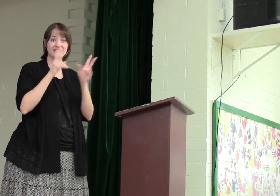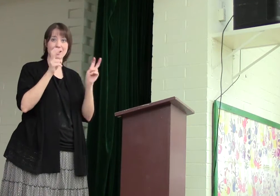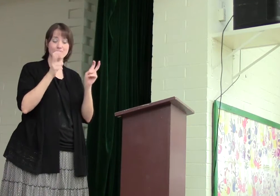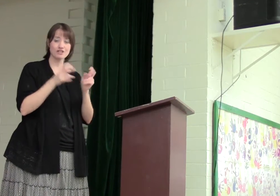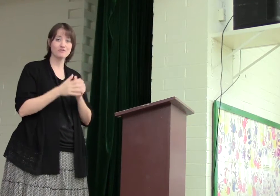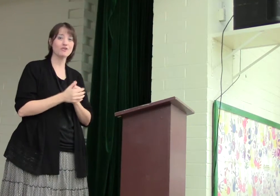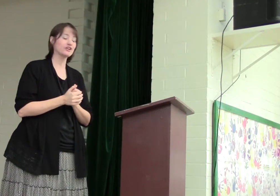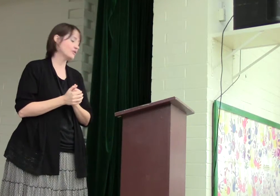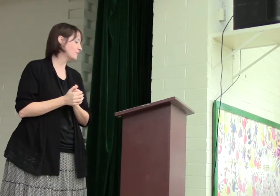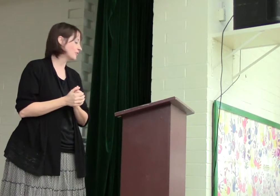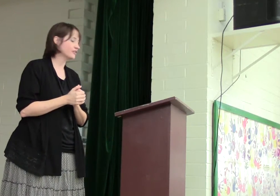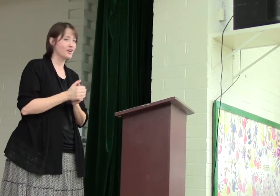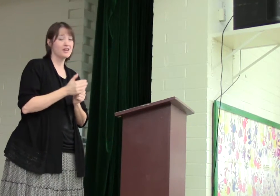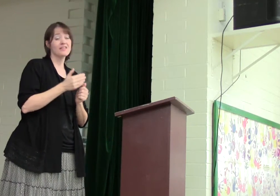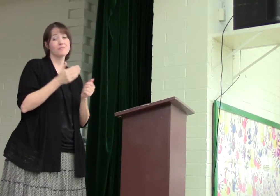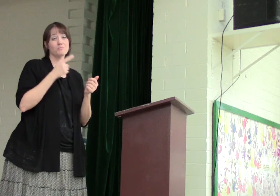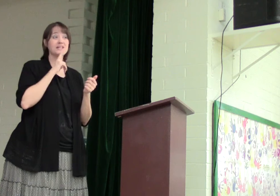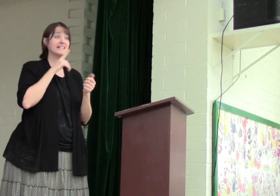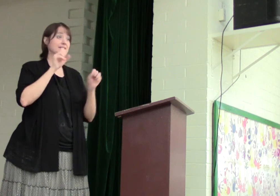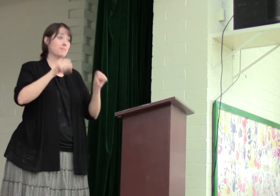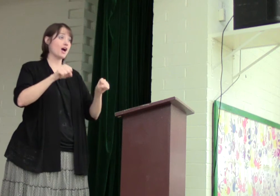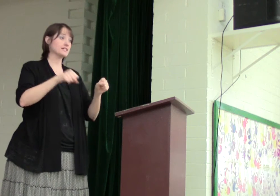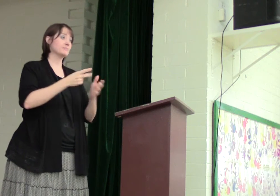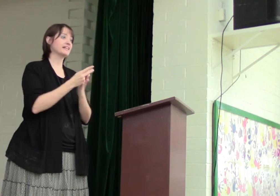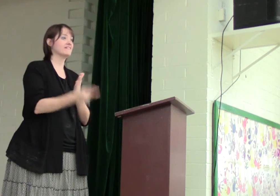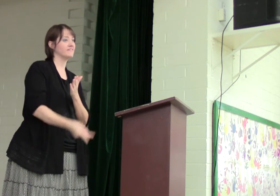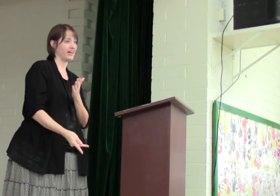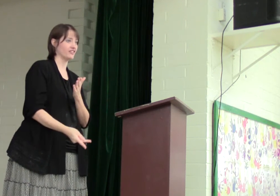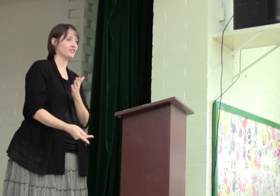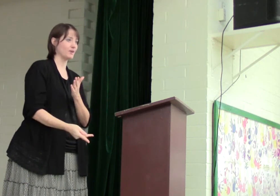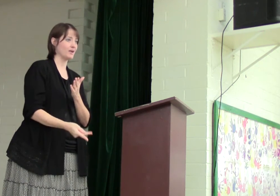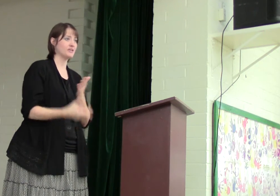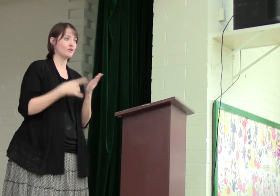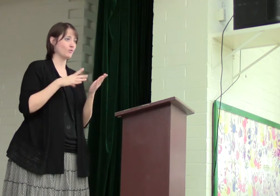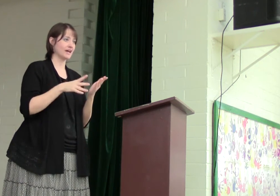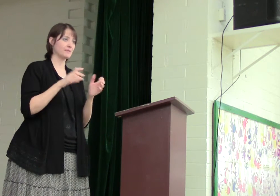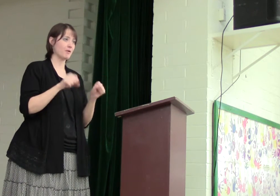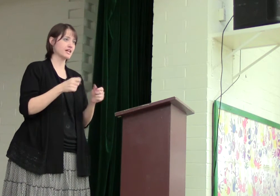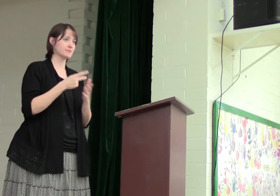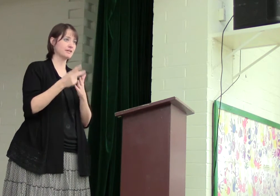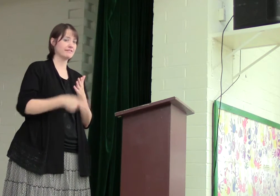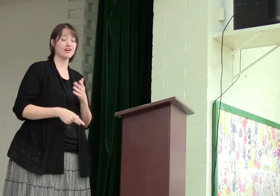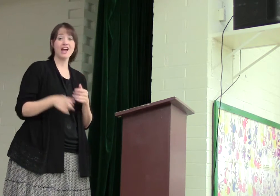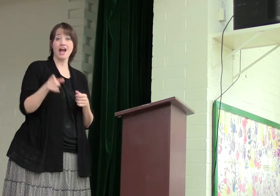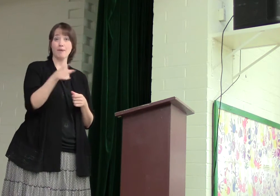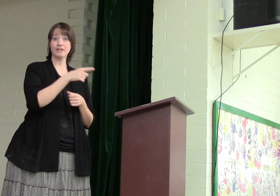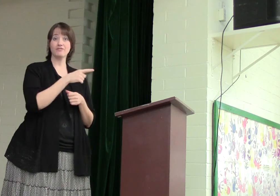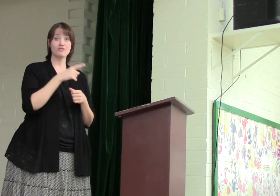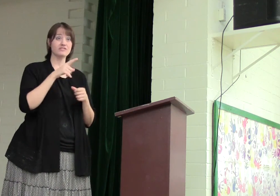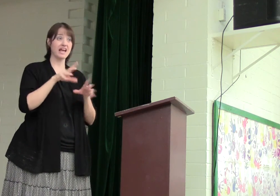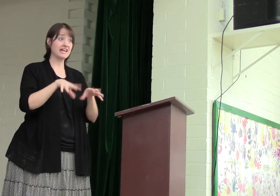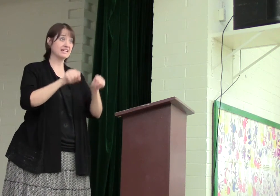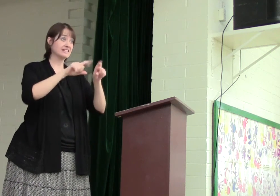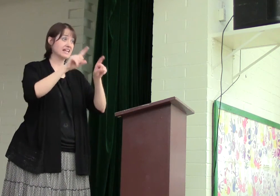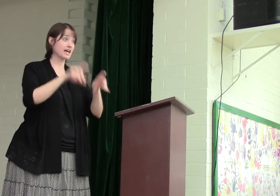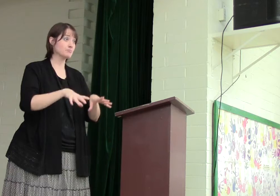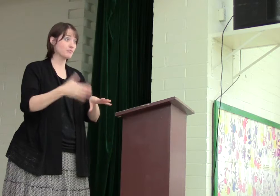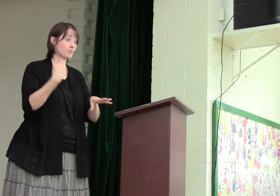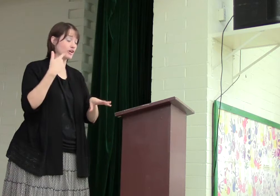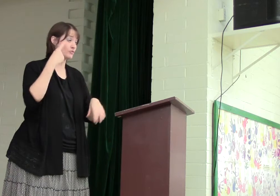subject for you. Really, it's the possibility of failure, right? We don't like the possibility of failure. How many of you have taken a test before and you